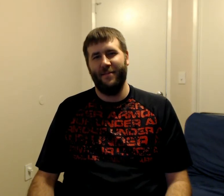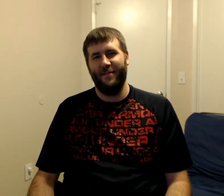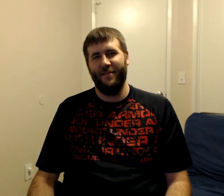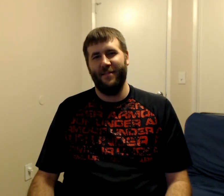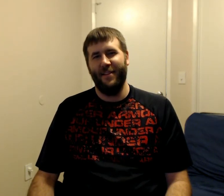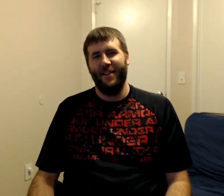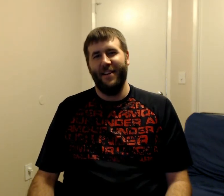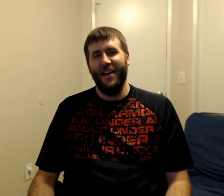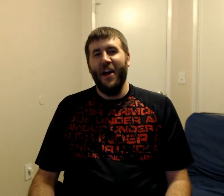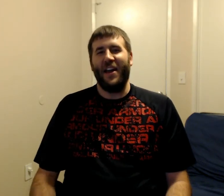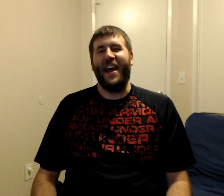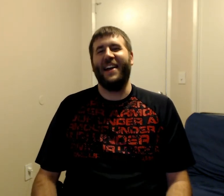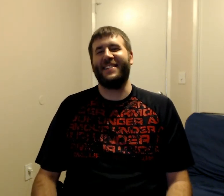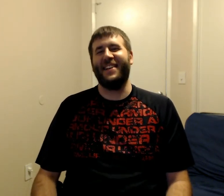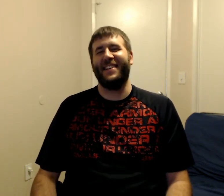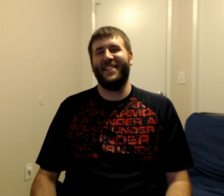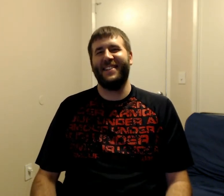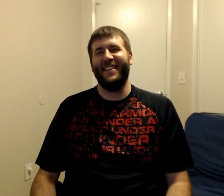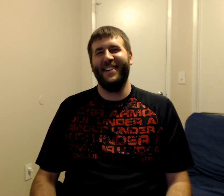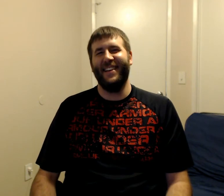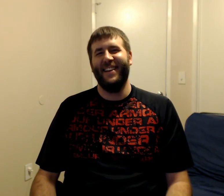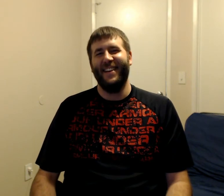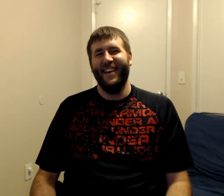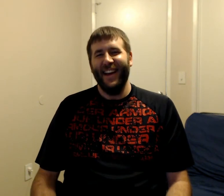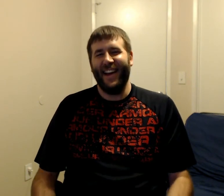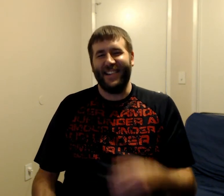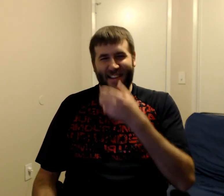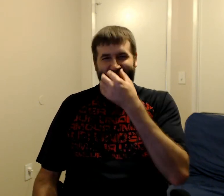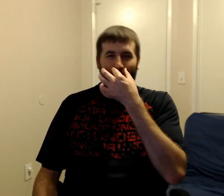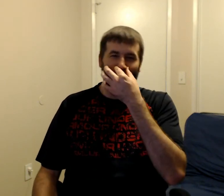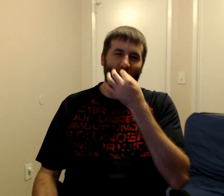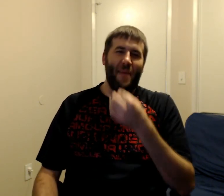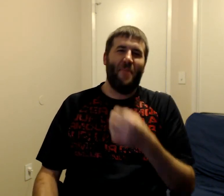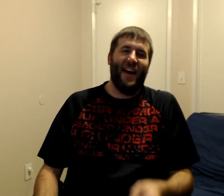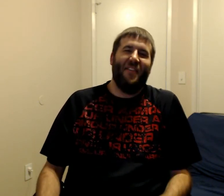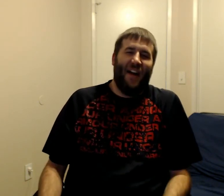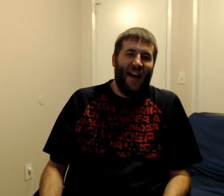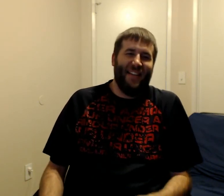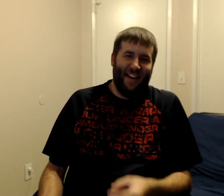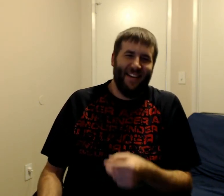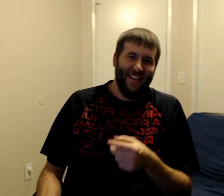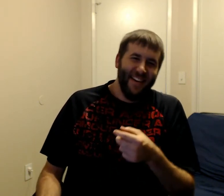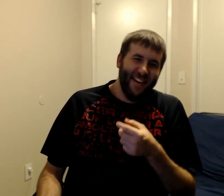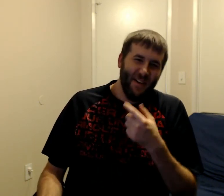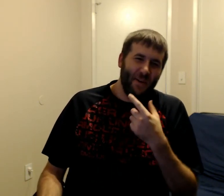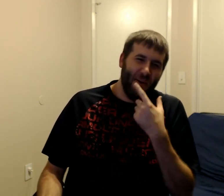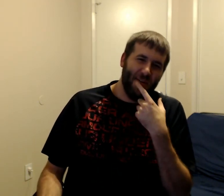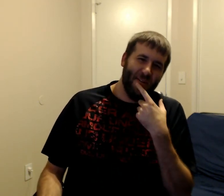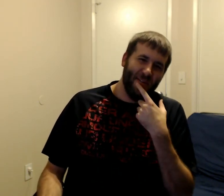This lovely violin. I must be given. He has to summon him by playing a violin. Antonio. Let's try to bond.